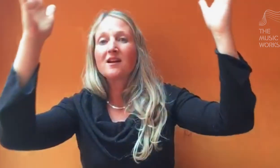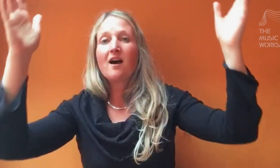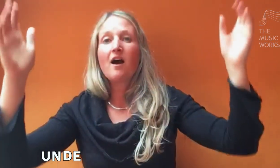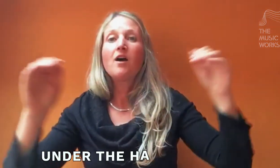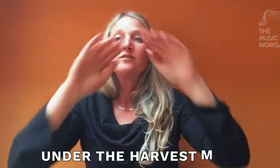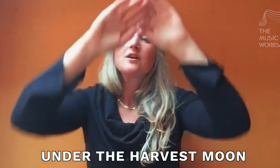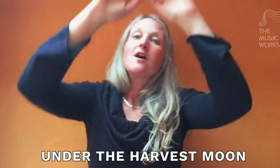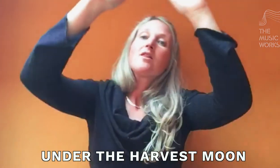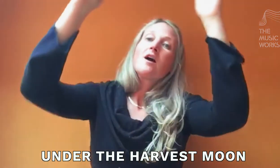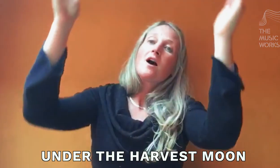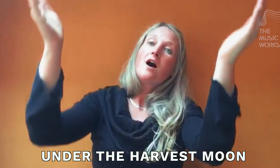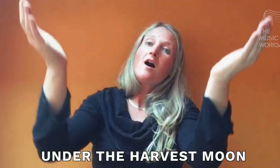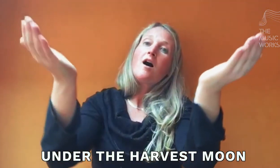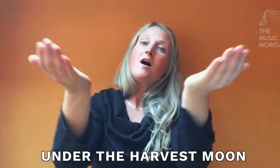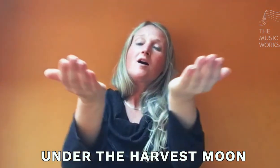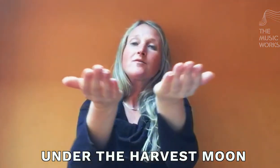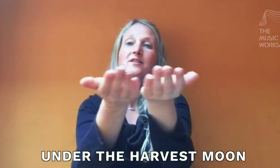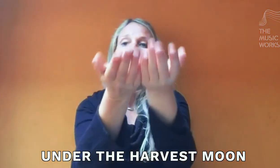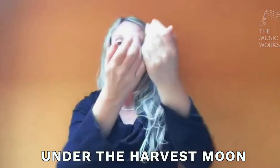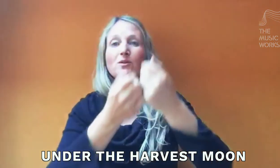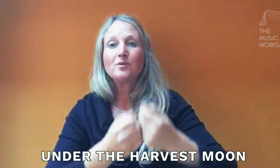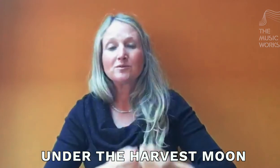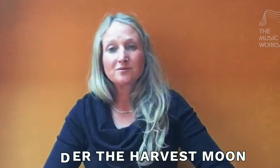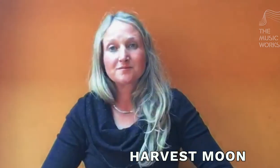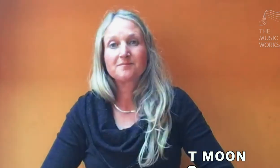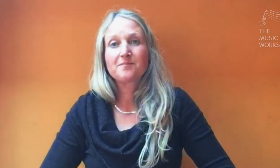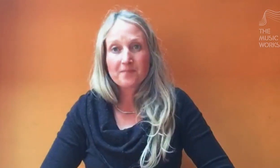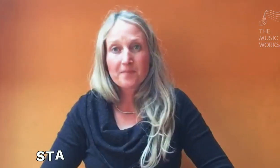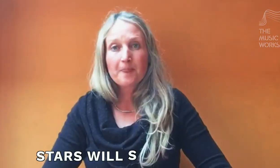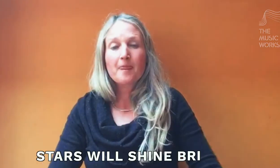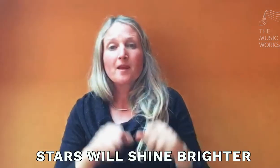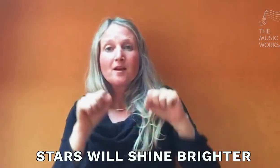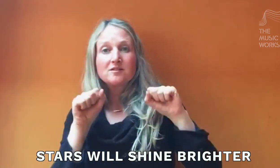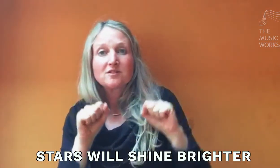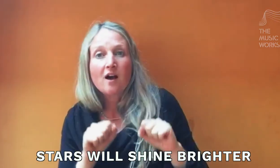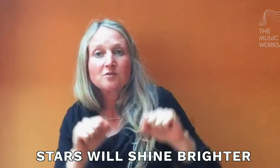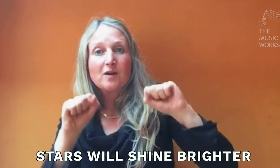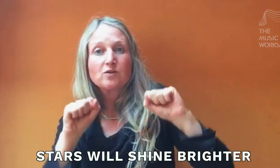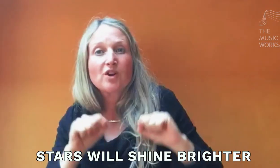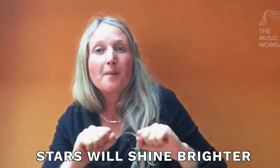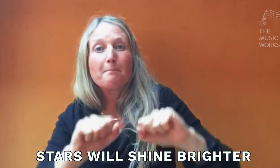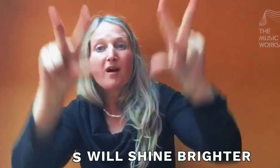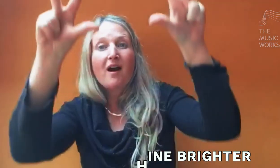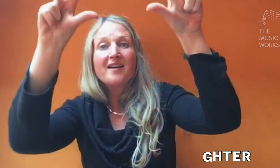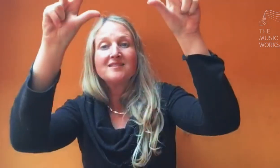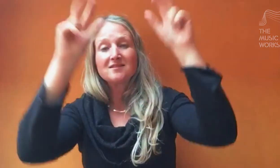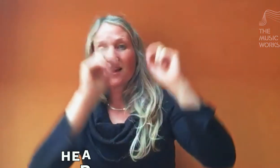under the harvest moon. Stars will shine brighter,